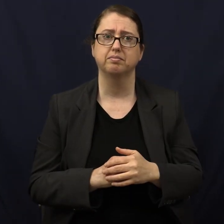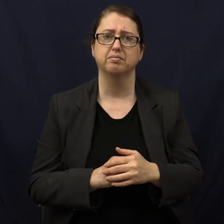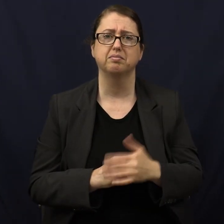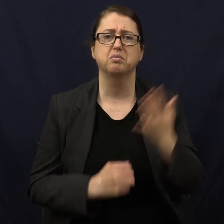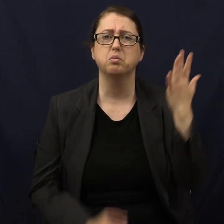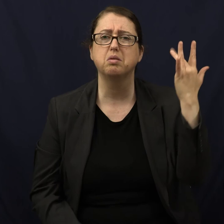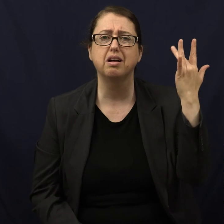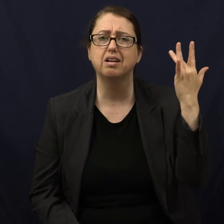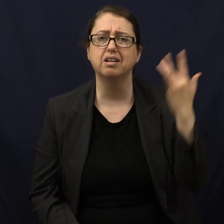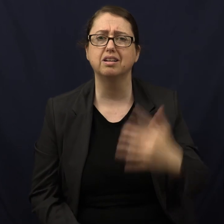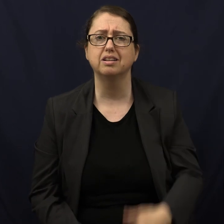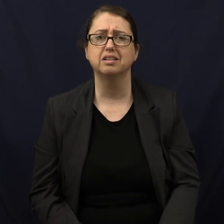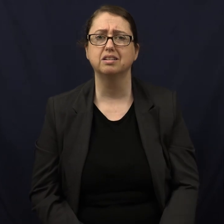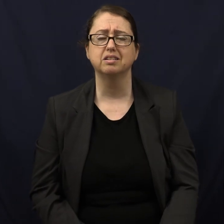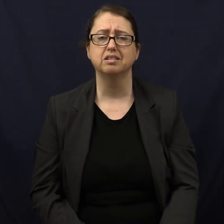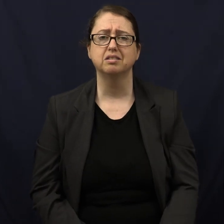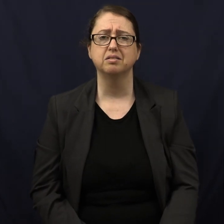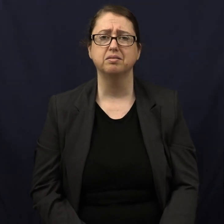Why?